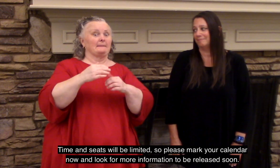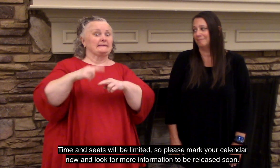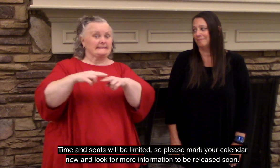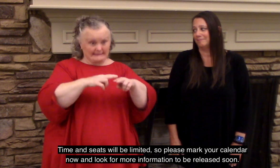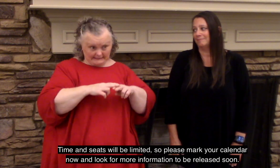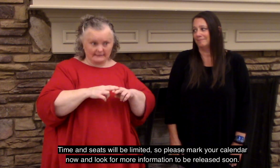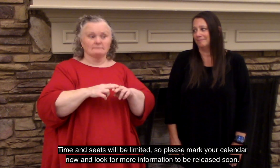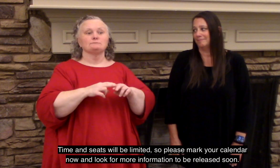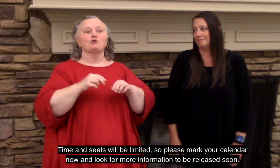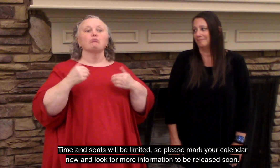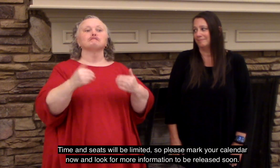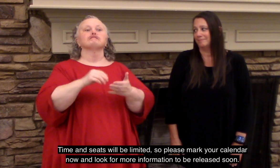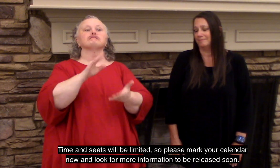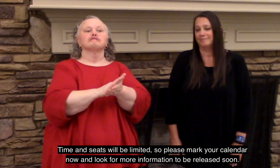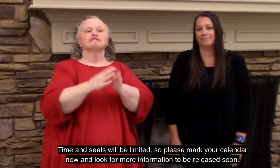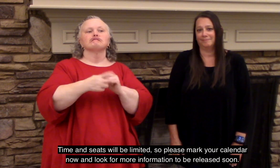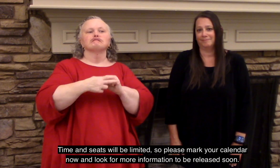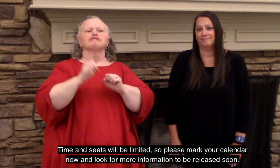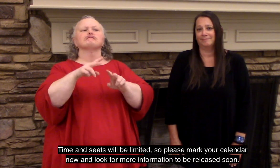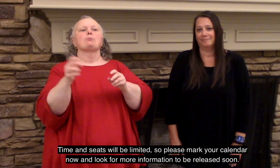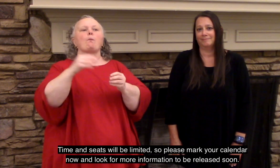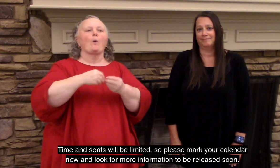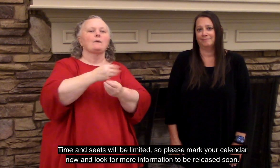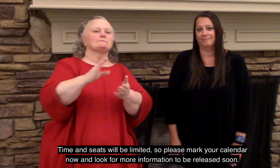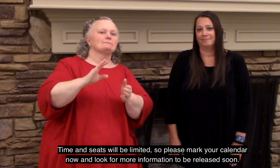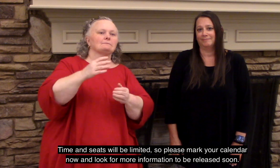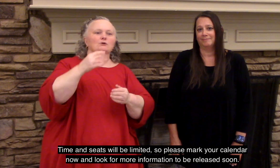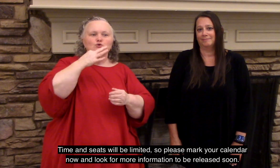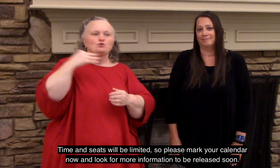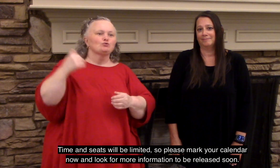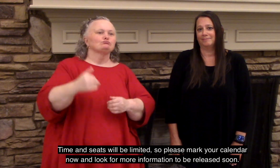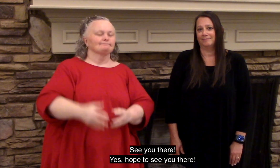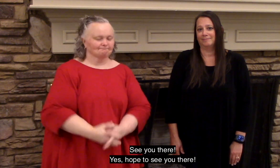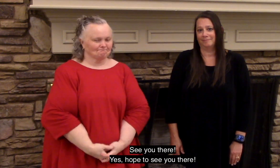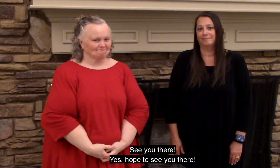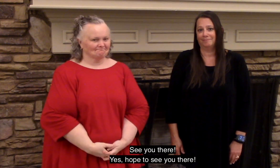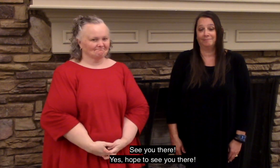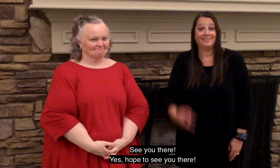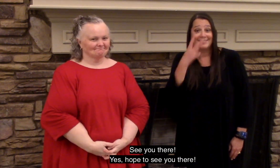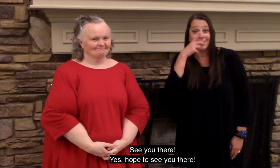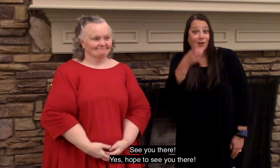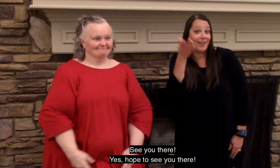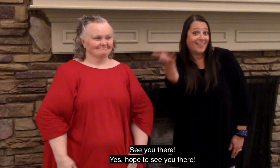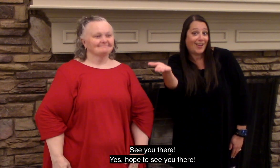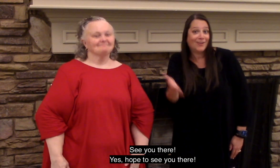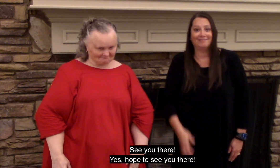Time and seats will be limited, so please mark your calendar now and look for more information to be released soon. See you there!